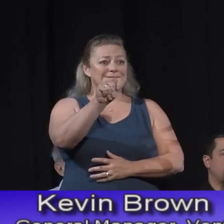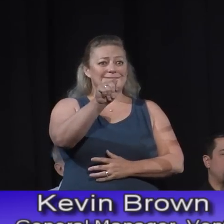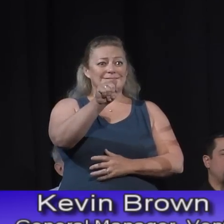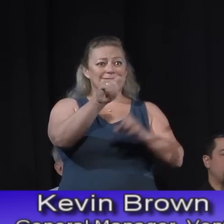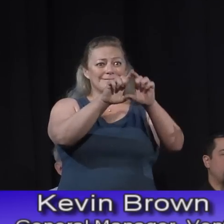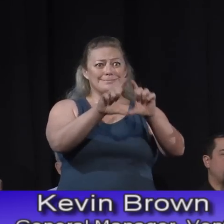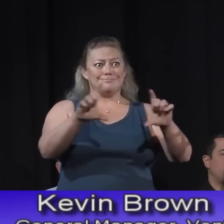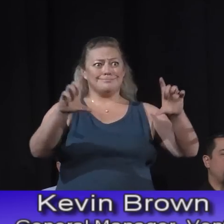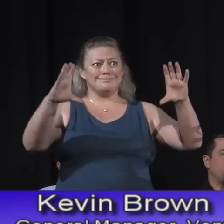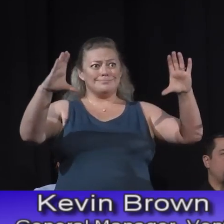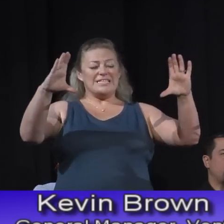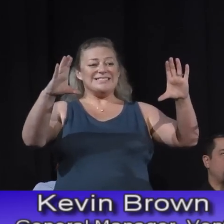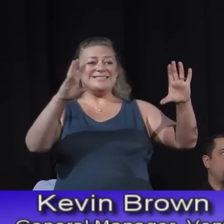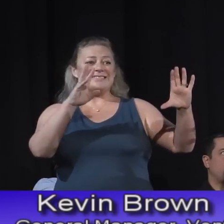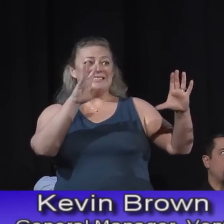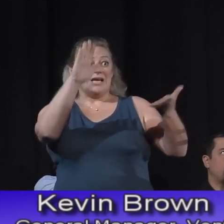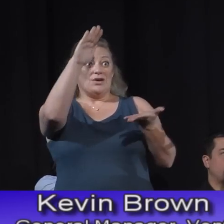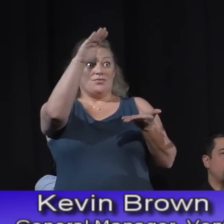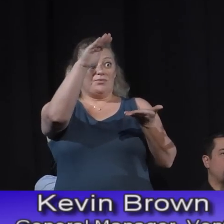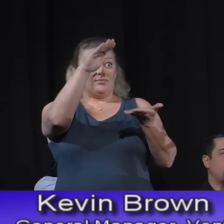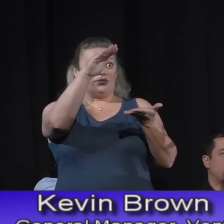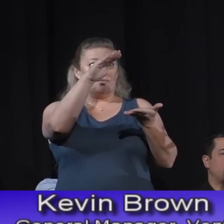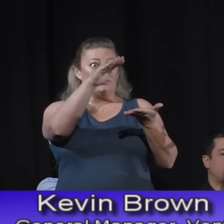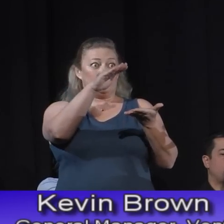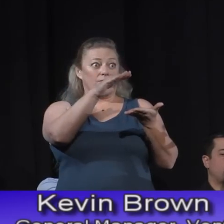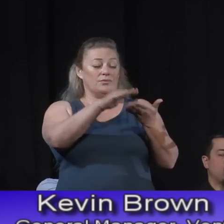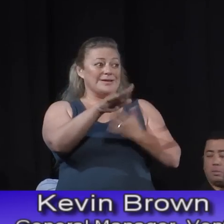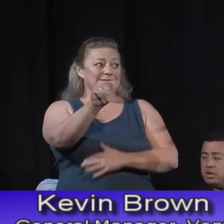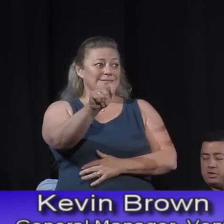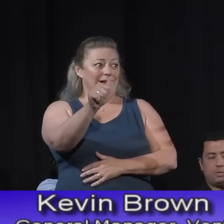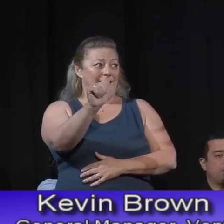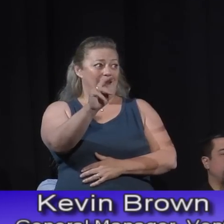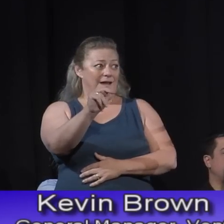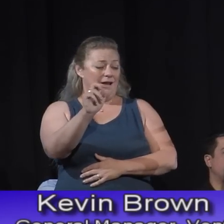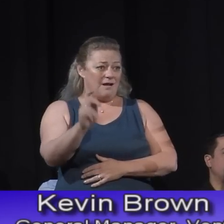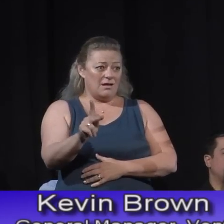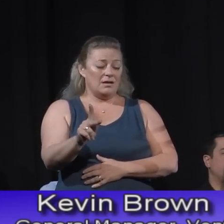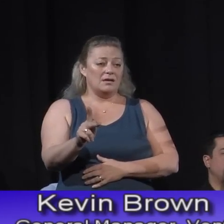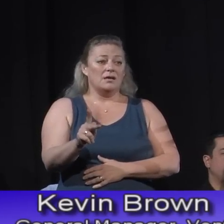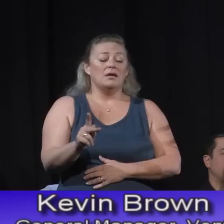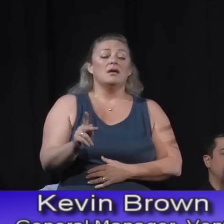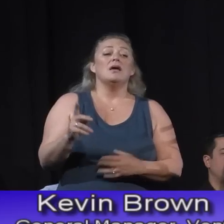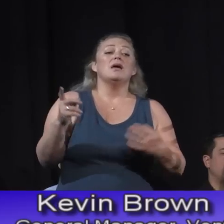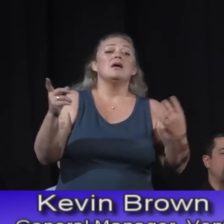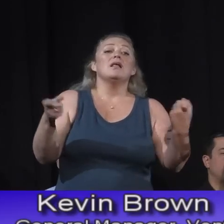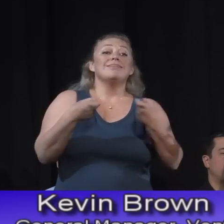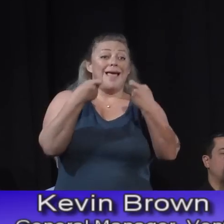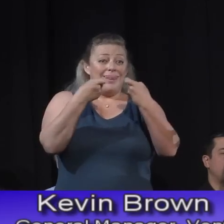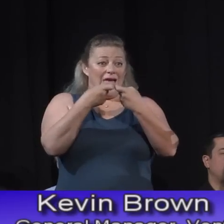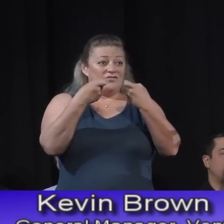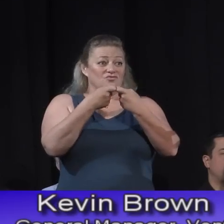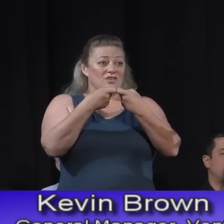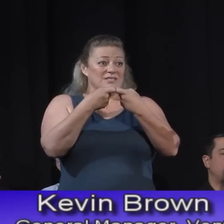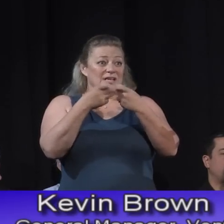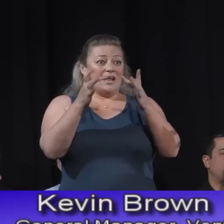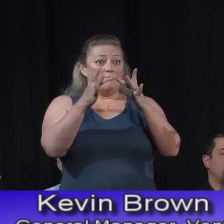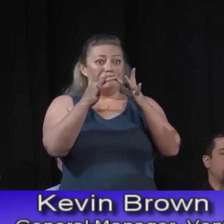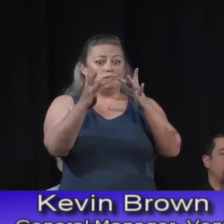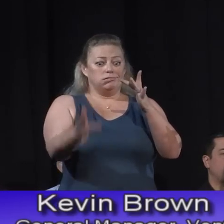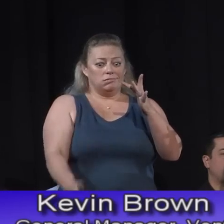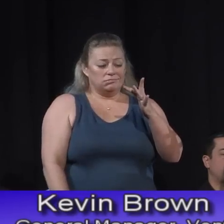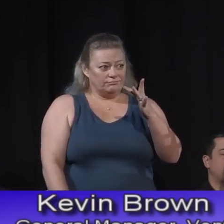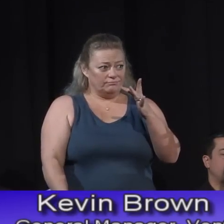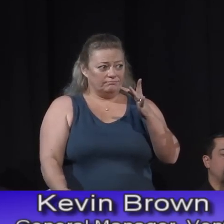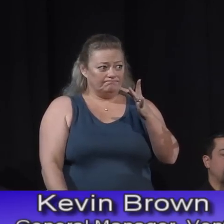areas. Our crews responded. The electrical grid dropped off and our crews were racing around the city trying to